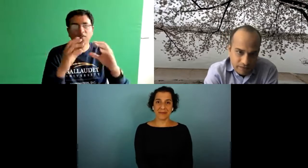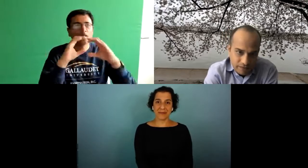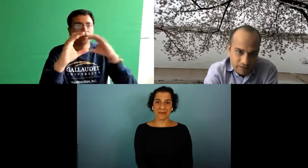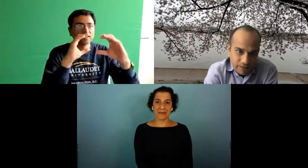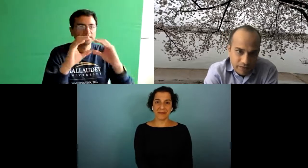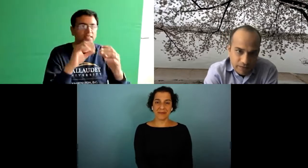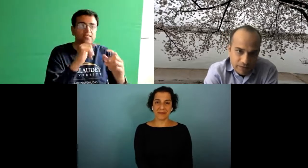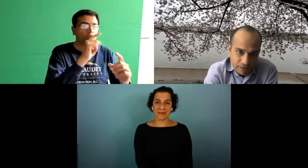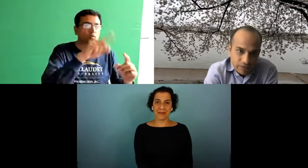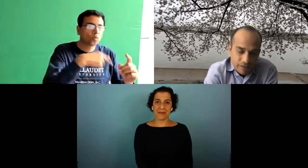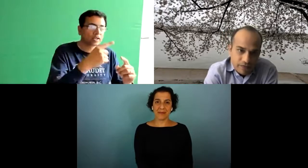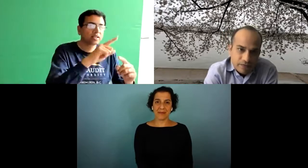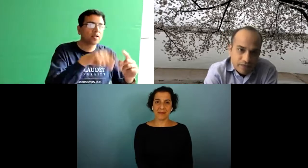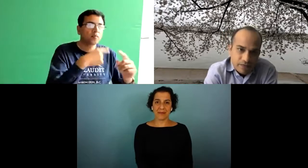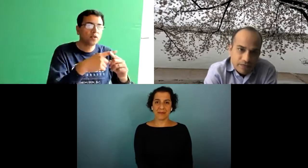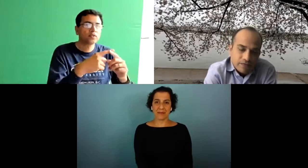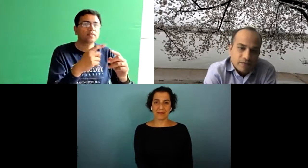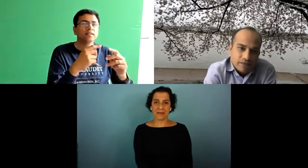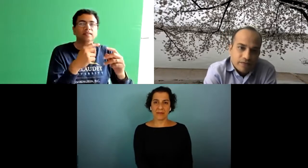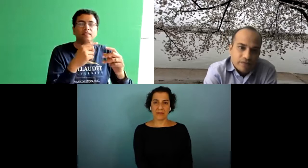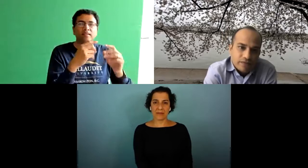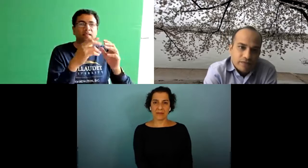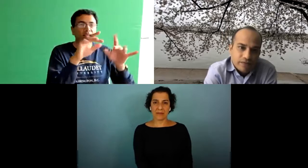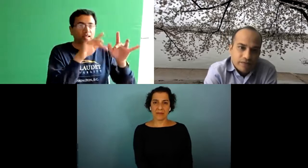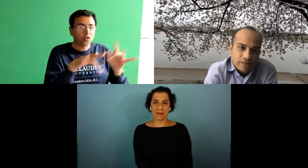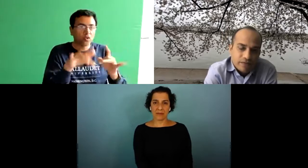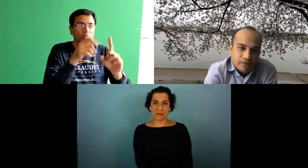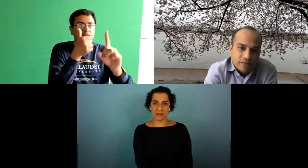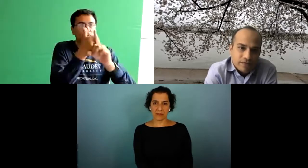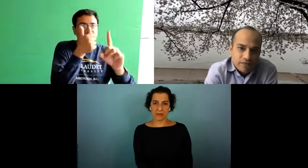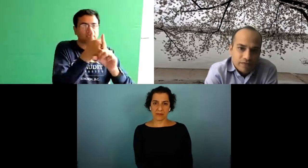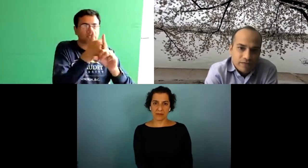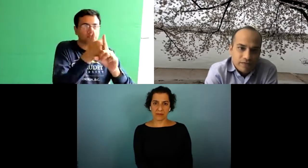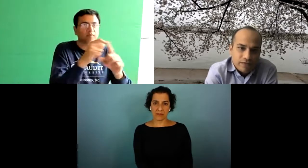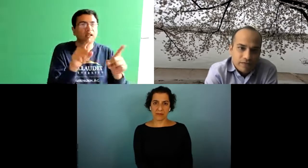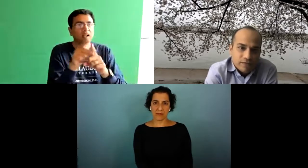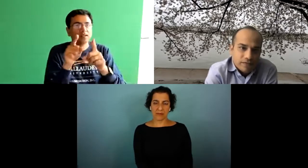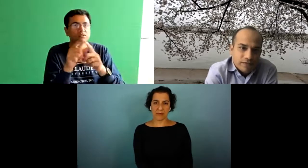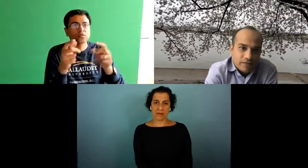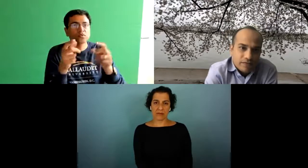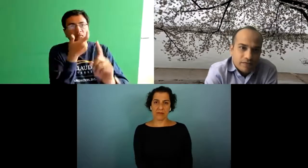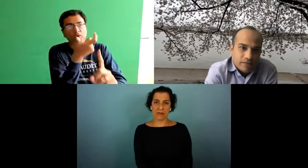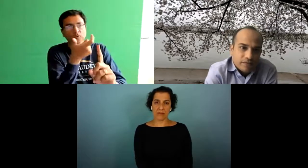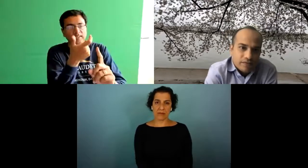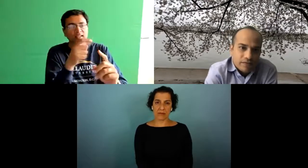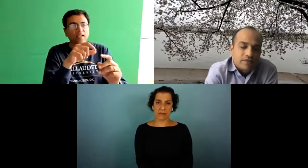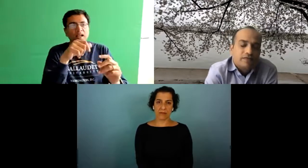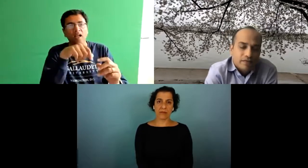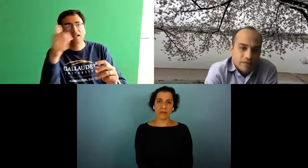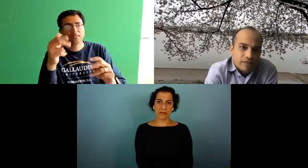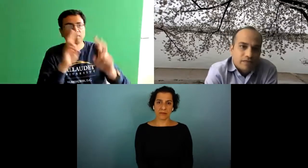are another consideration um not just for communication but also recordings themselves